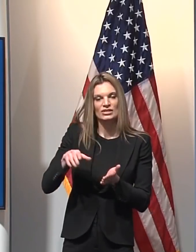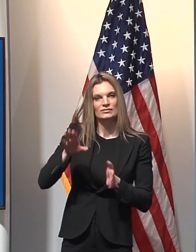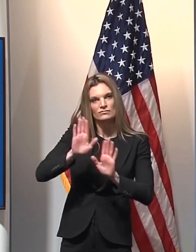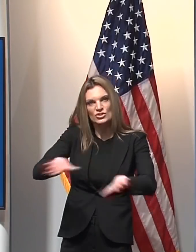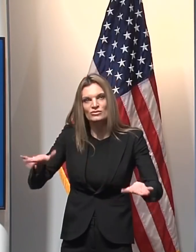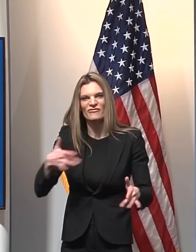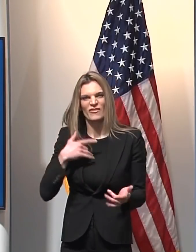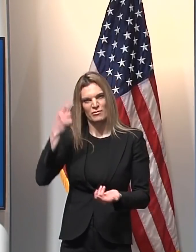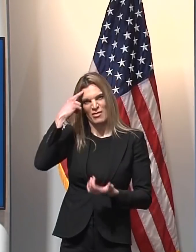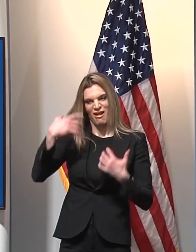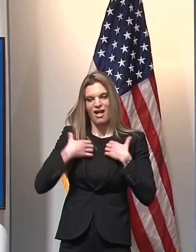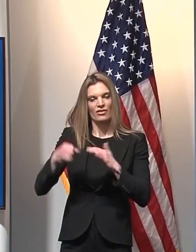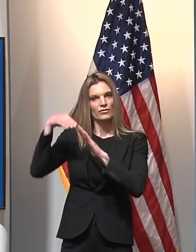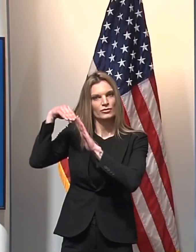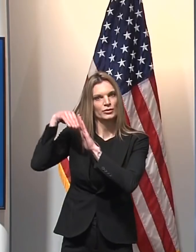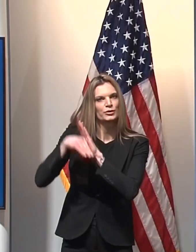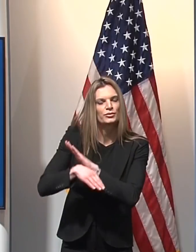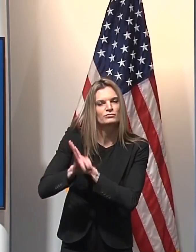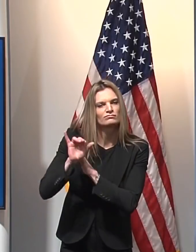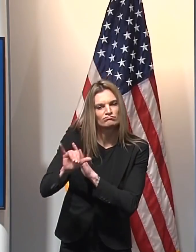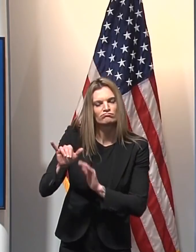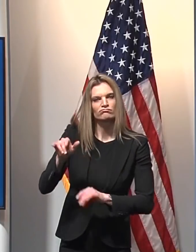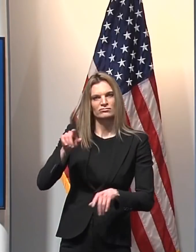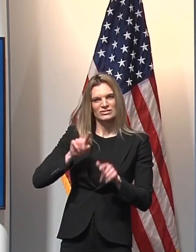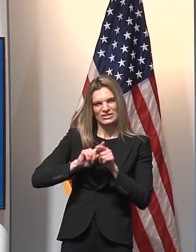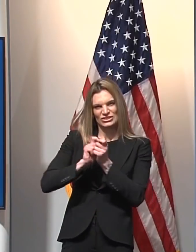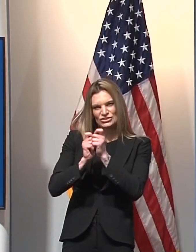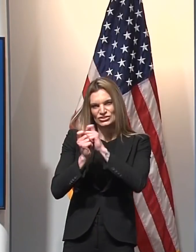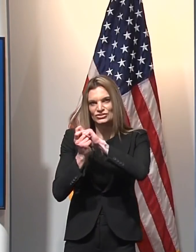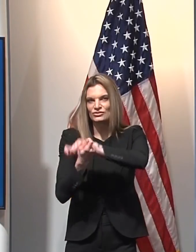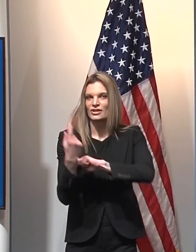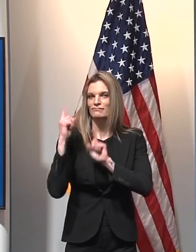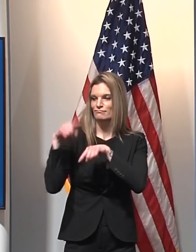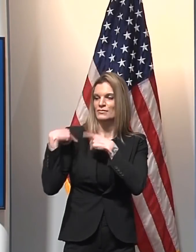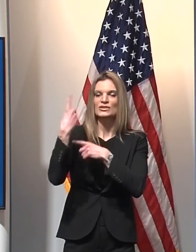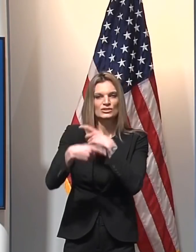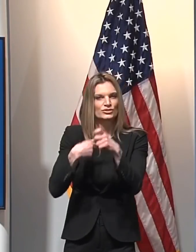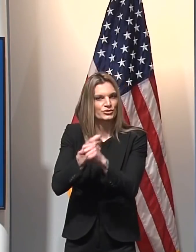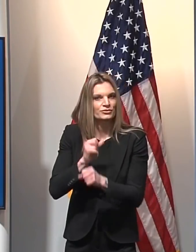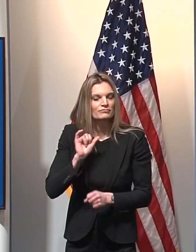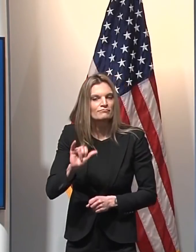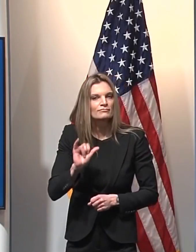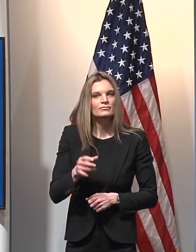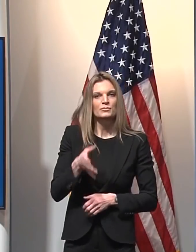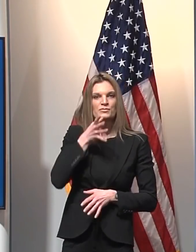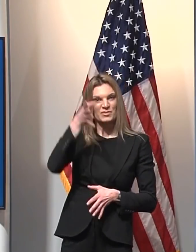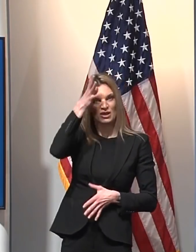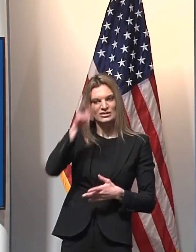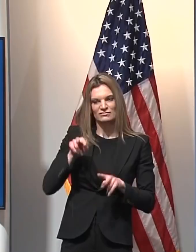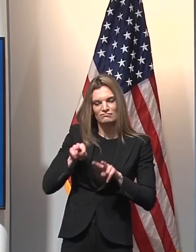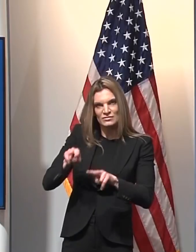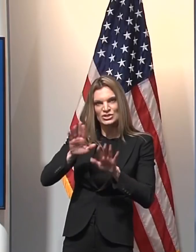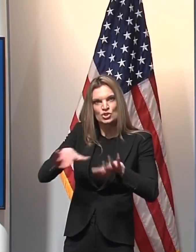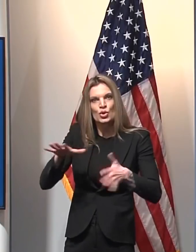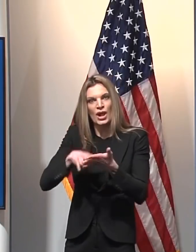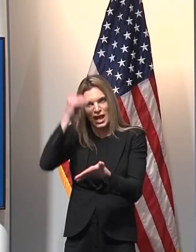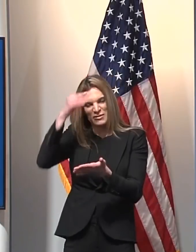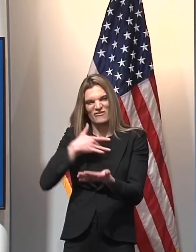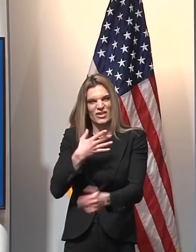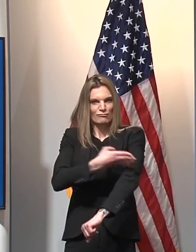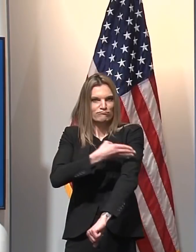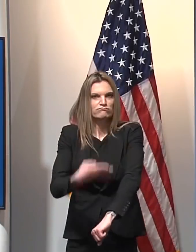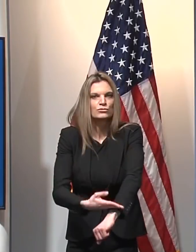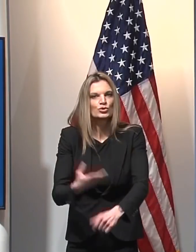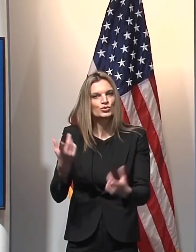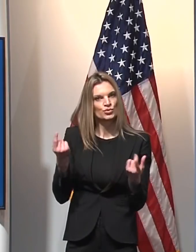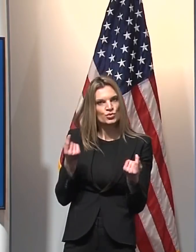-aged children increased by 30% in the past year. We know parents are concerned about academic recovery and want to ensure their